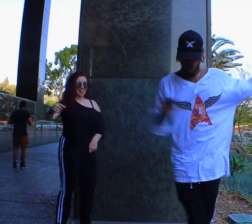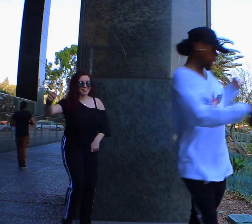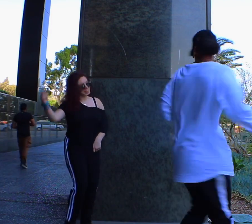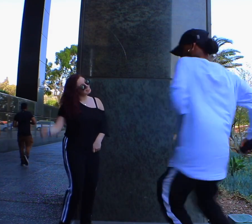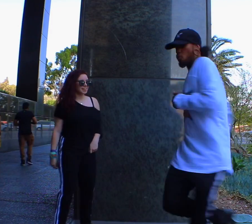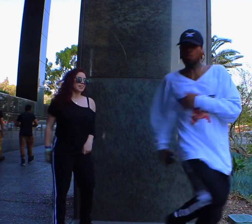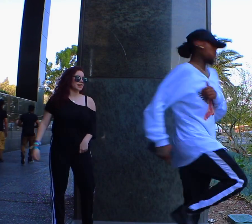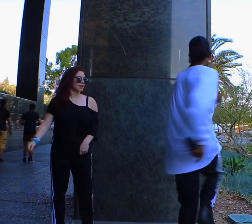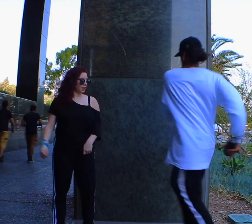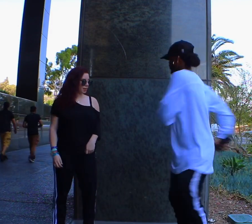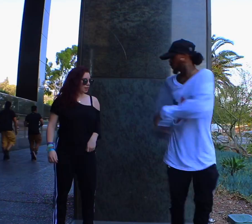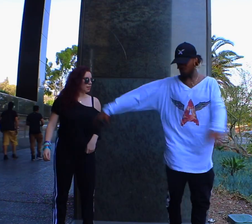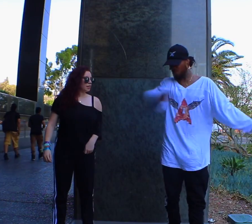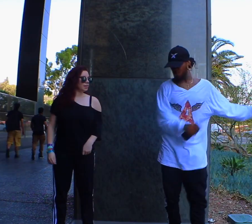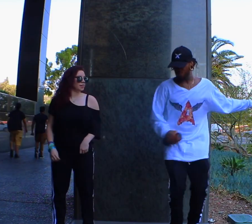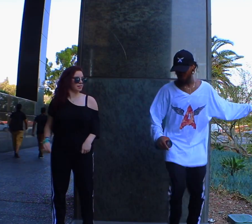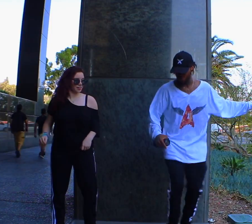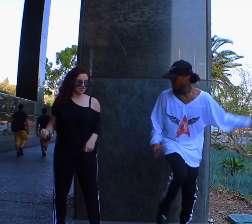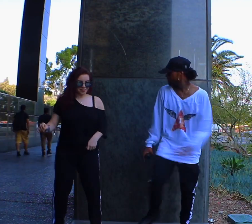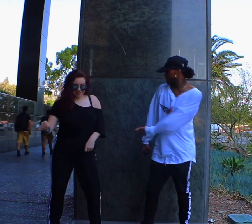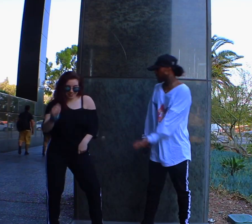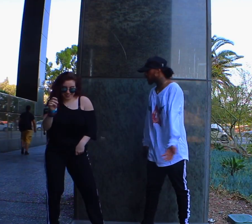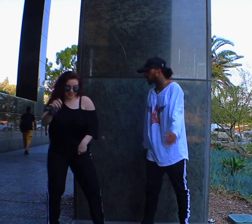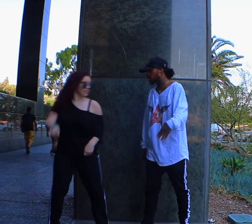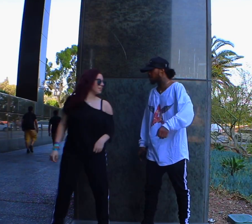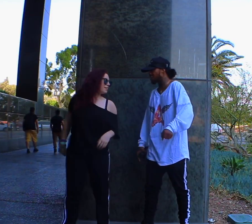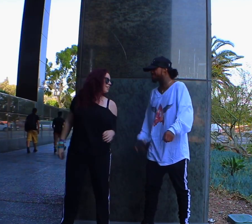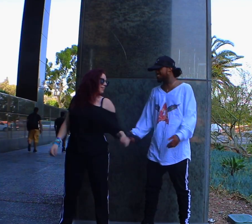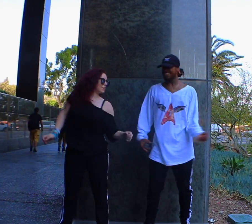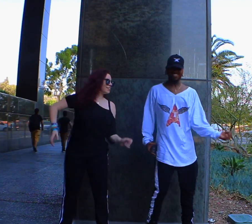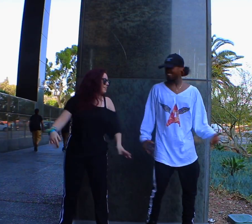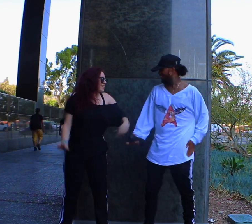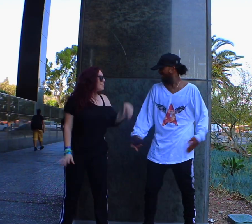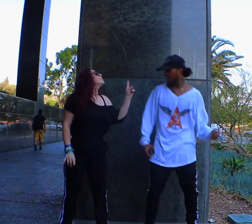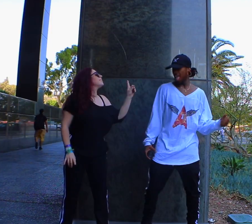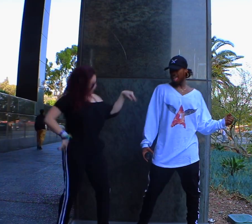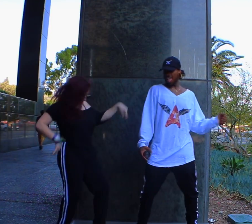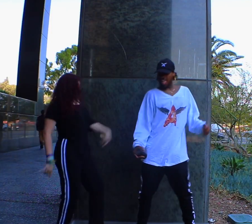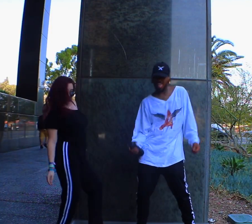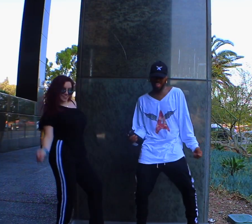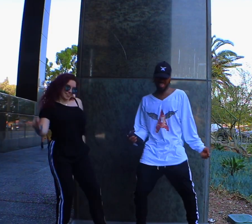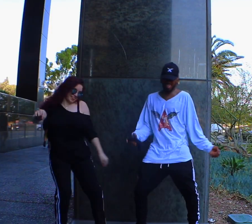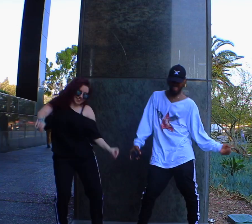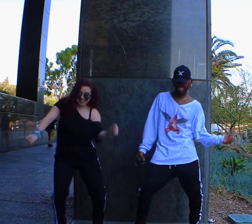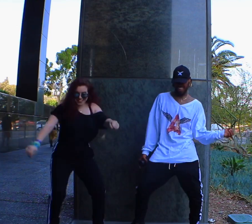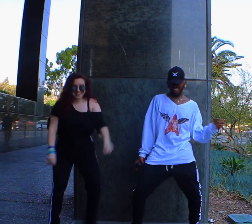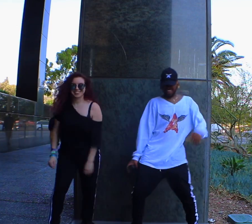ayy with the set, dance with the set Throw your bands on the bitch, bands on the pitch Lil Bo, you ain't on the list, gotta do better than